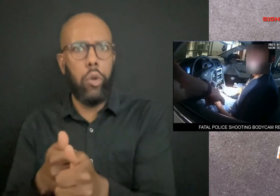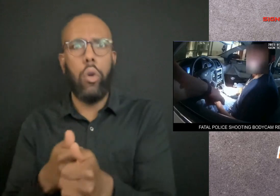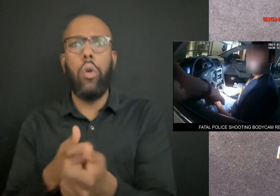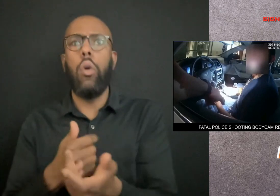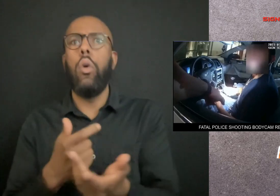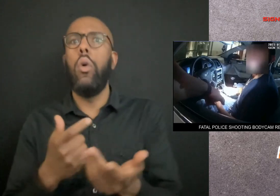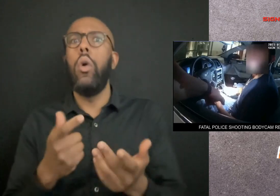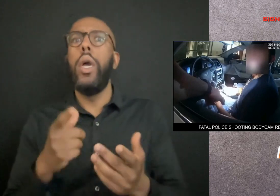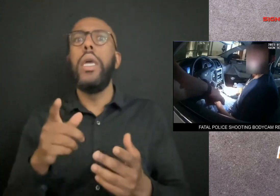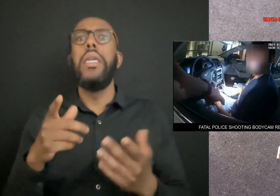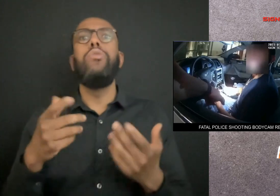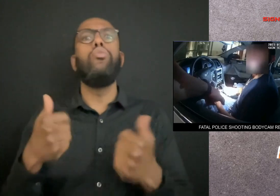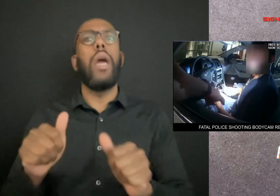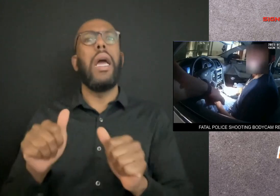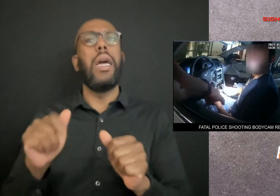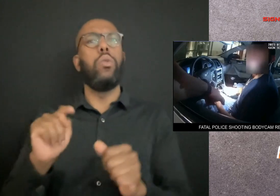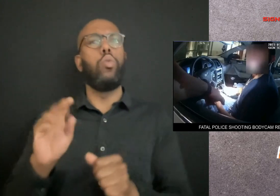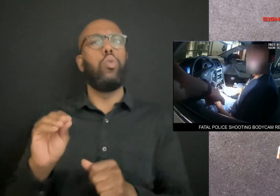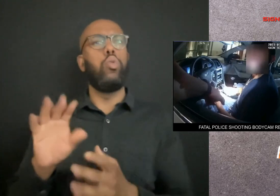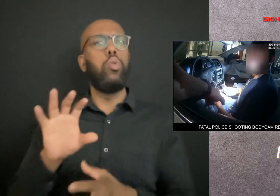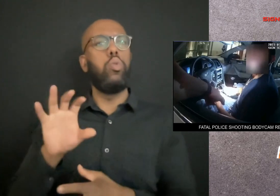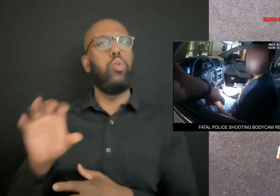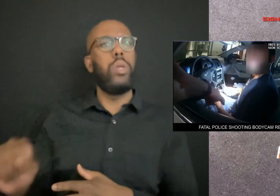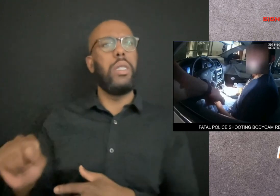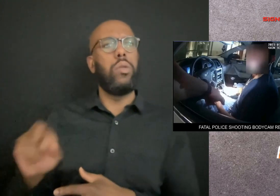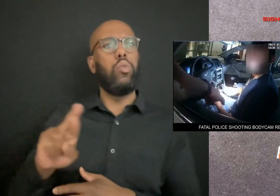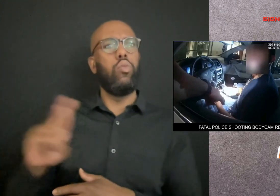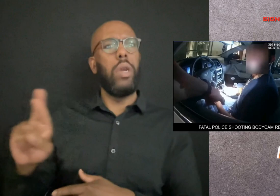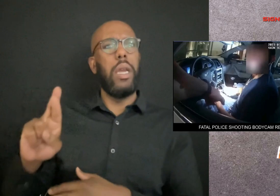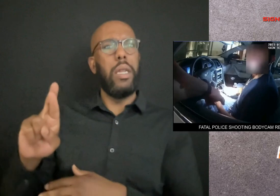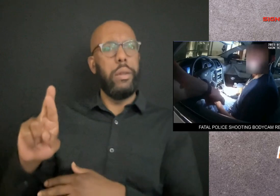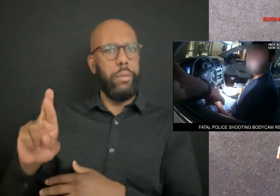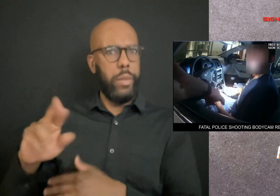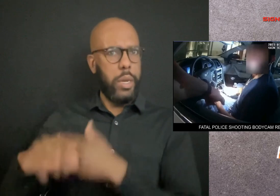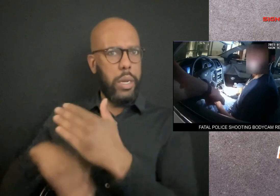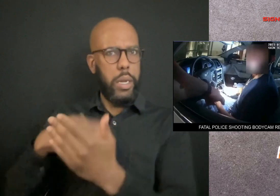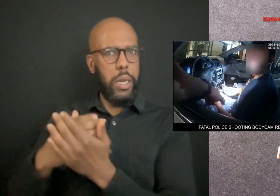Then he reaches his right hand toward the vehicle center console.